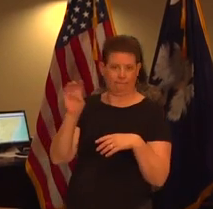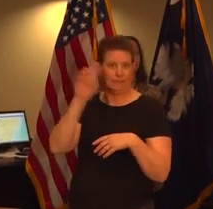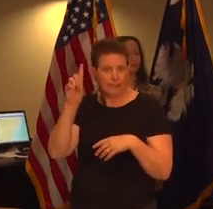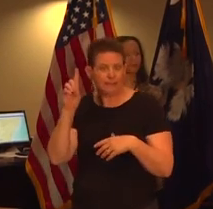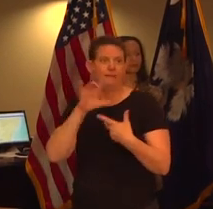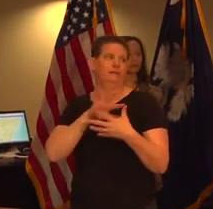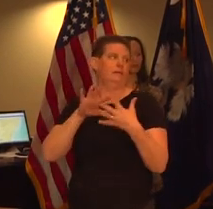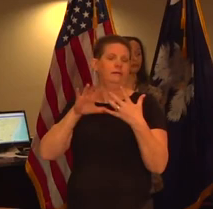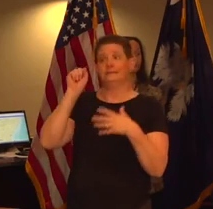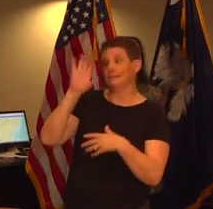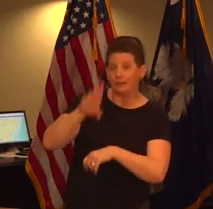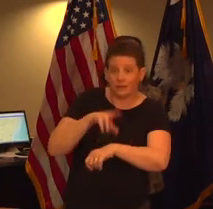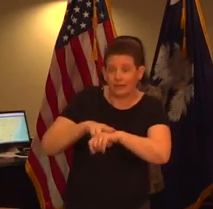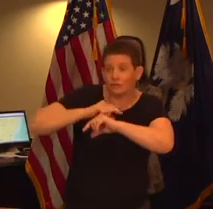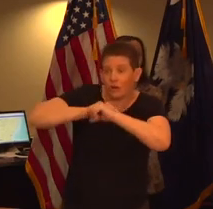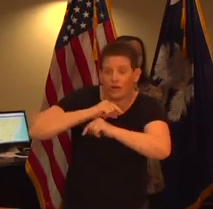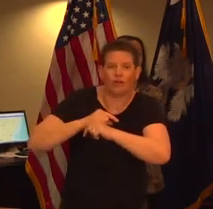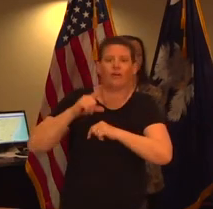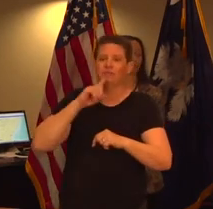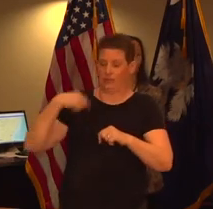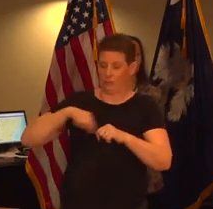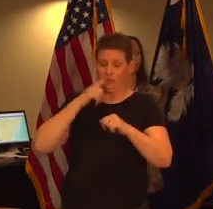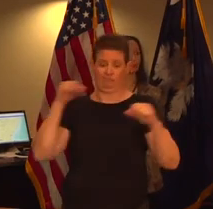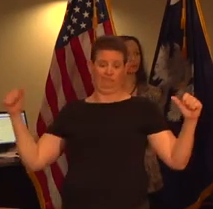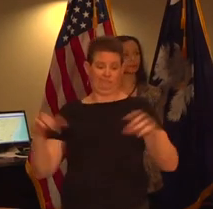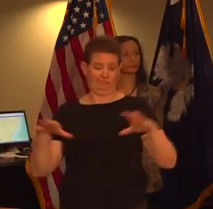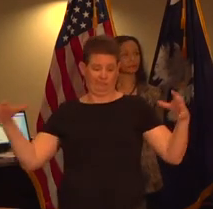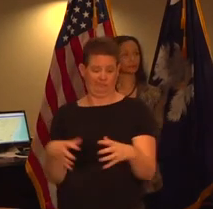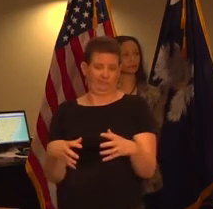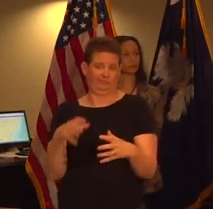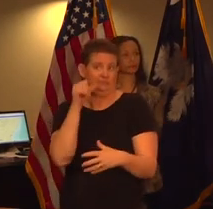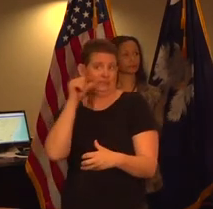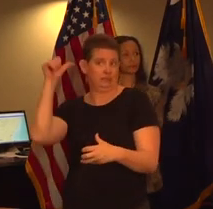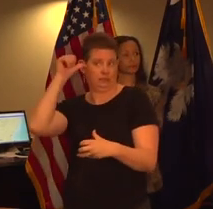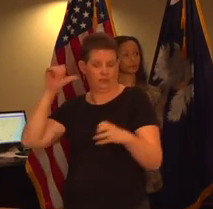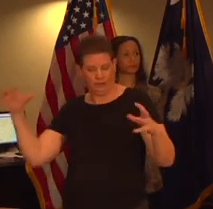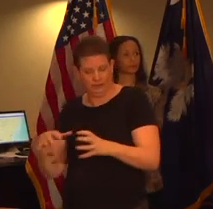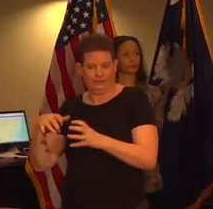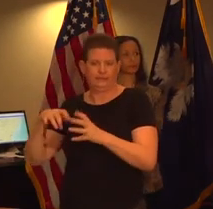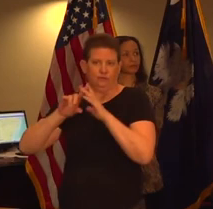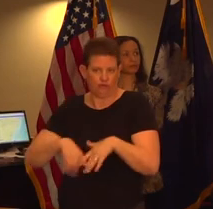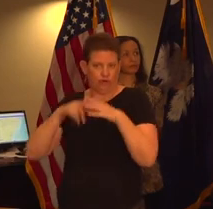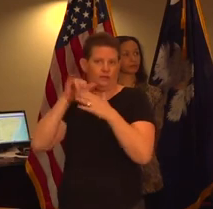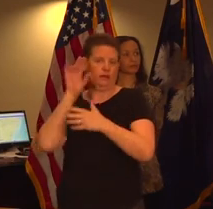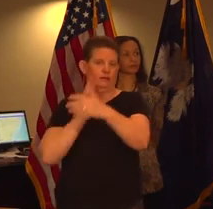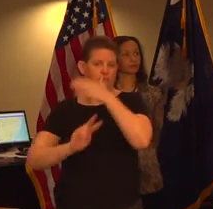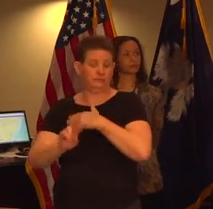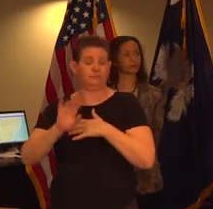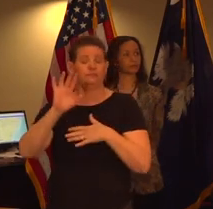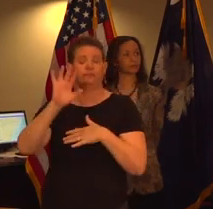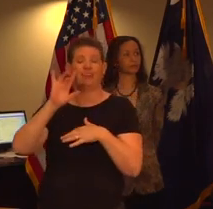the south carolina national guard we actually convened a group yesterday to start doing that and the first